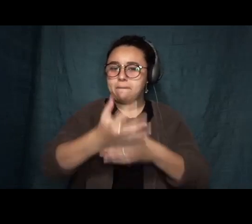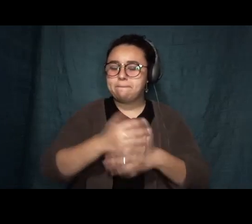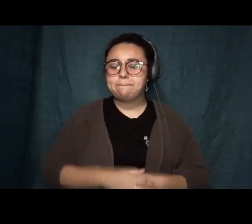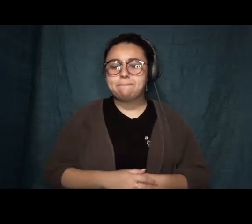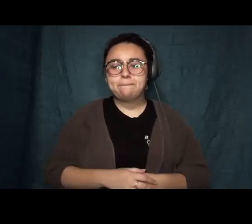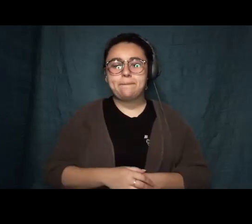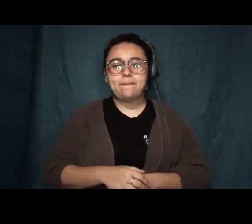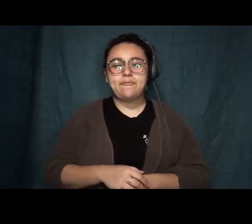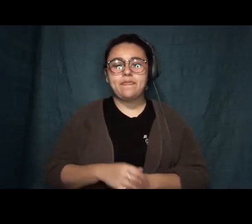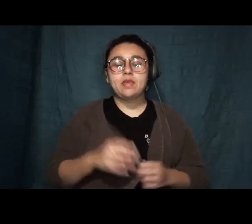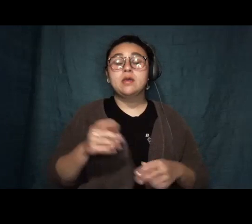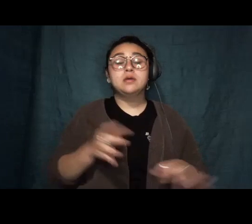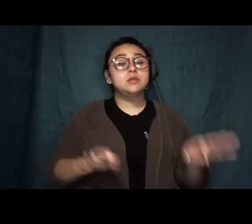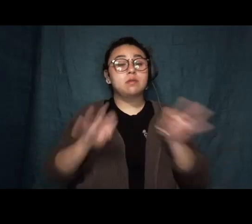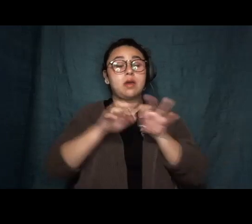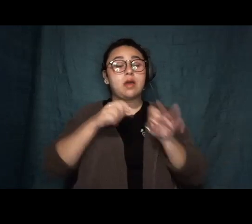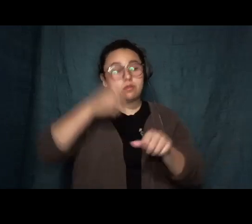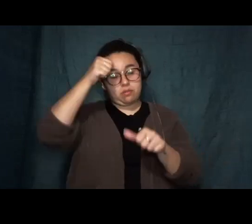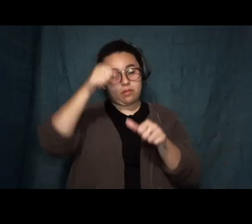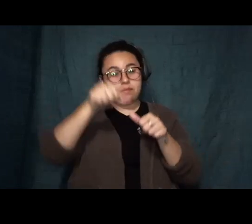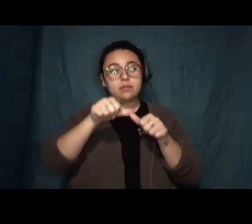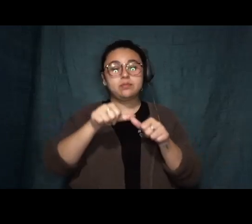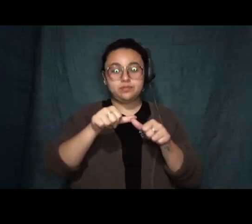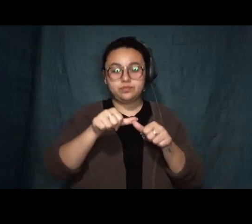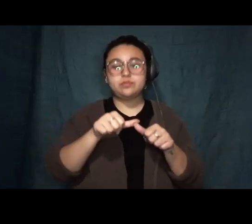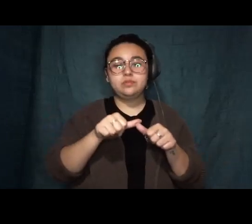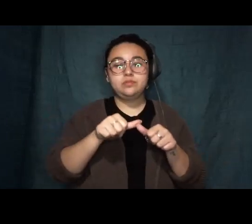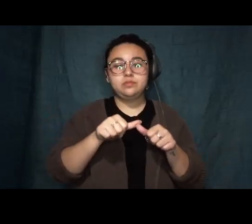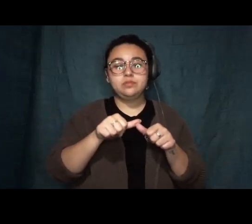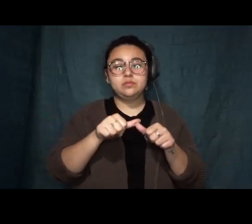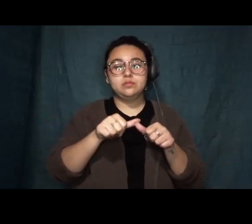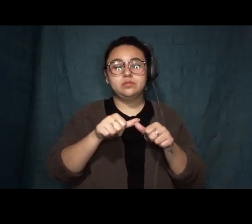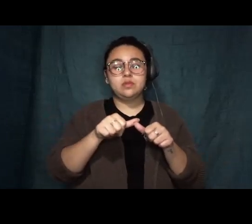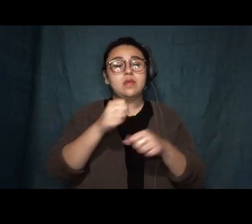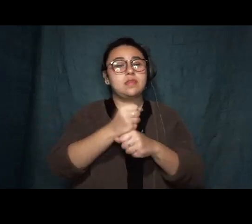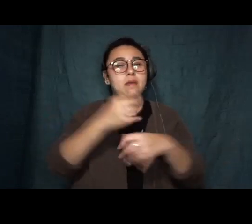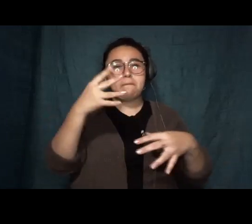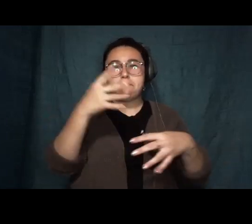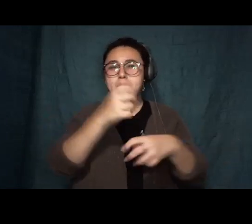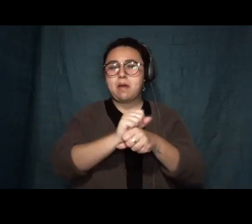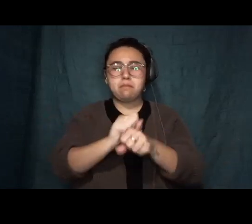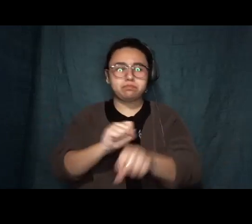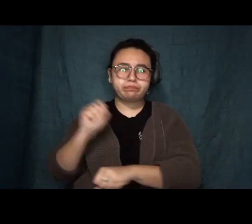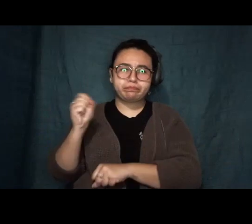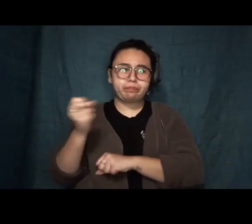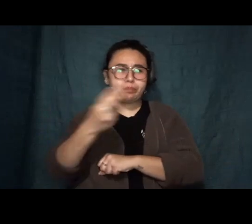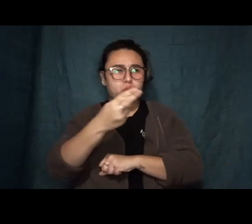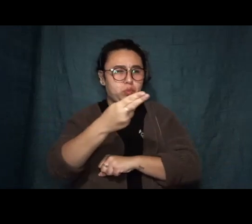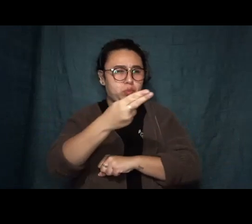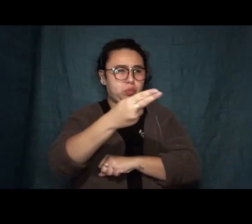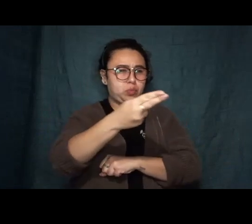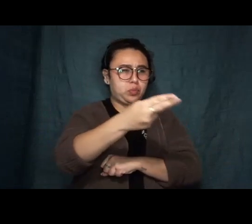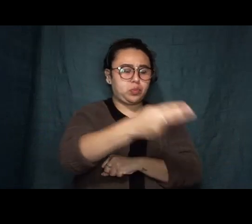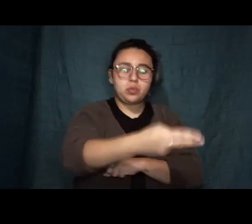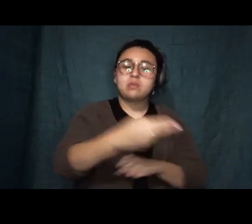It's important I remember that dropping a bomb on an occupied row house was unconscionable,